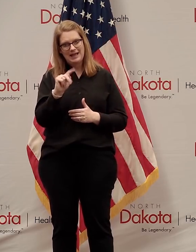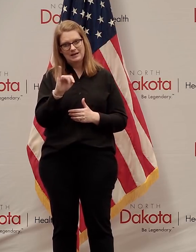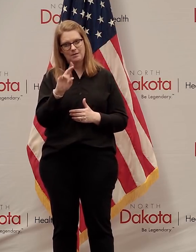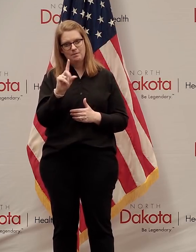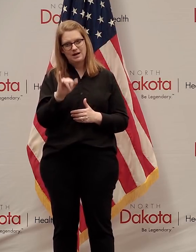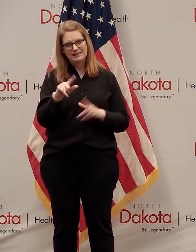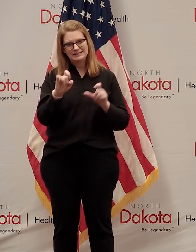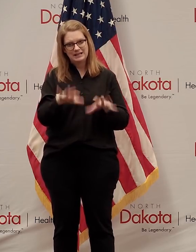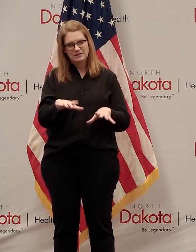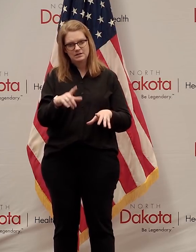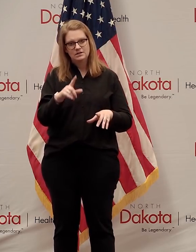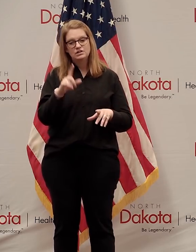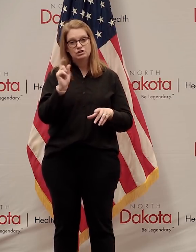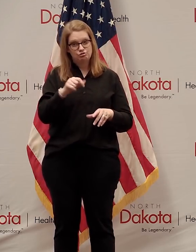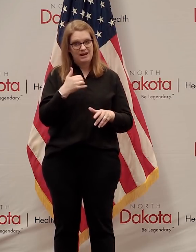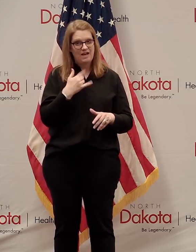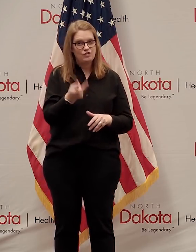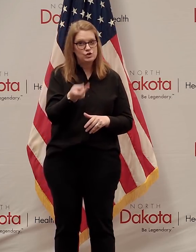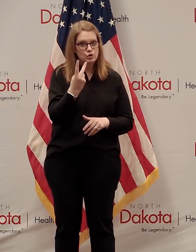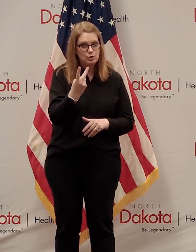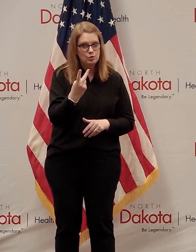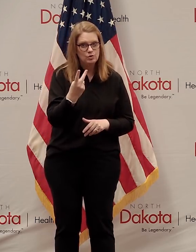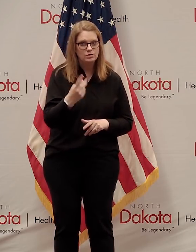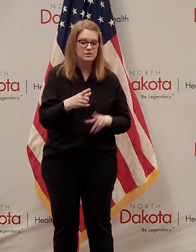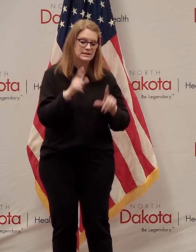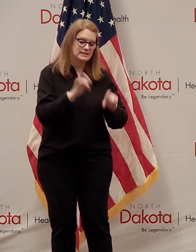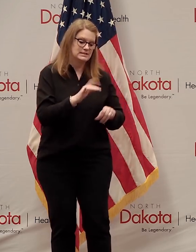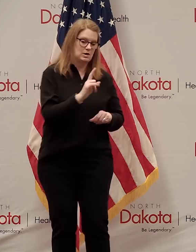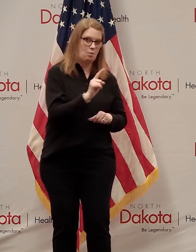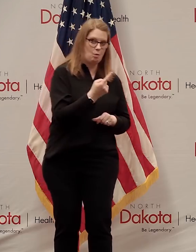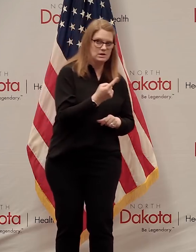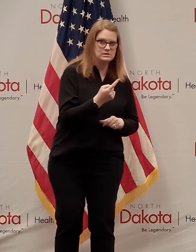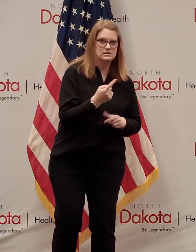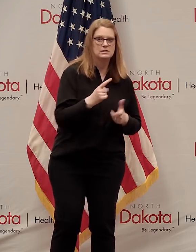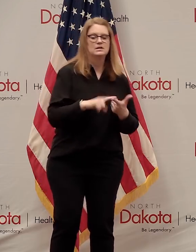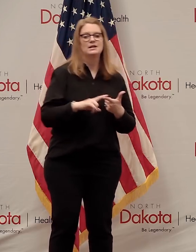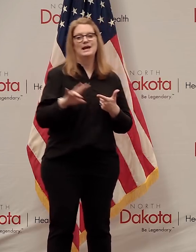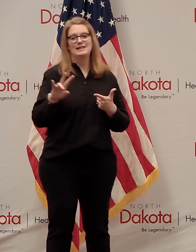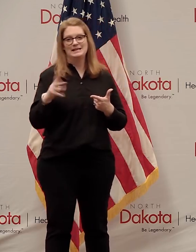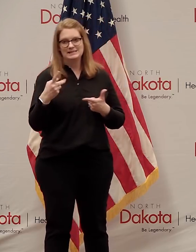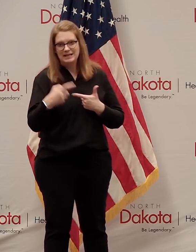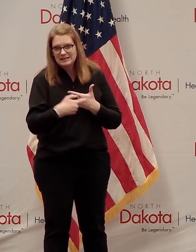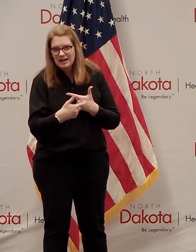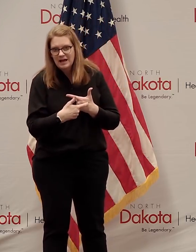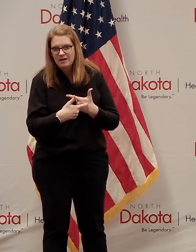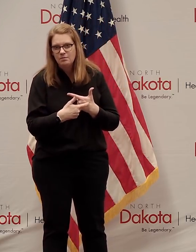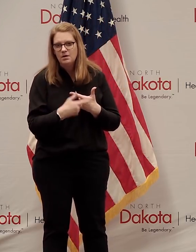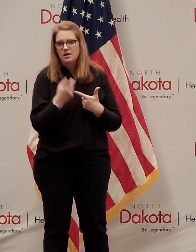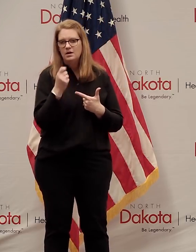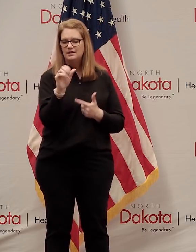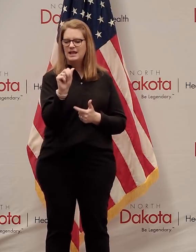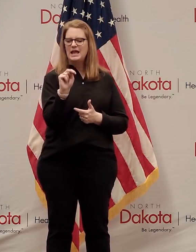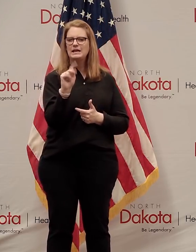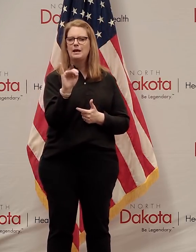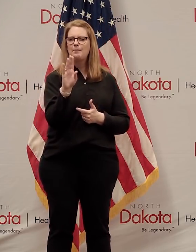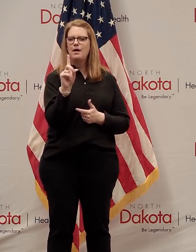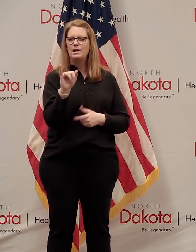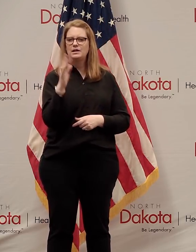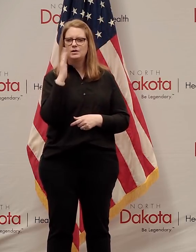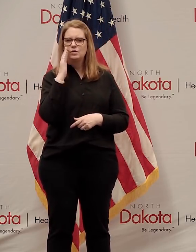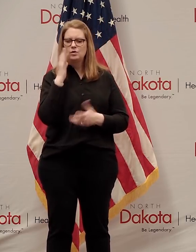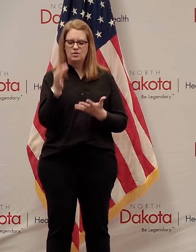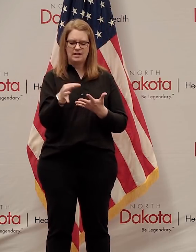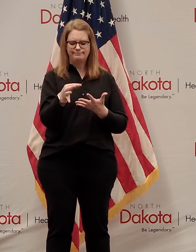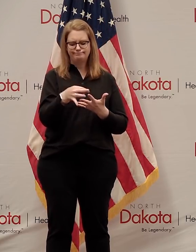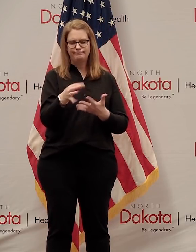have two tests, not one. They should be tested once and a second time. And, again, an antibody test is to try to determine with some